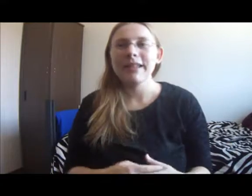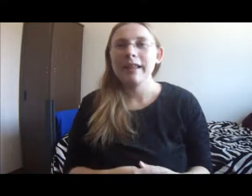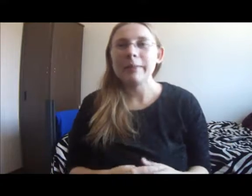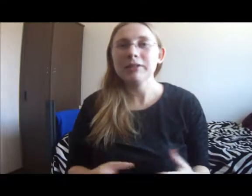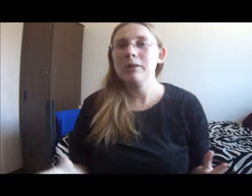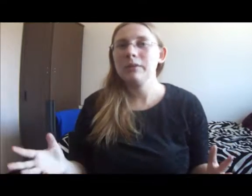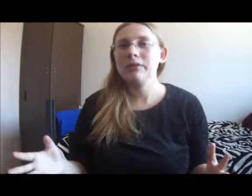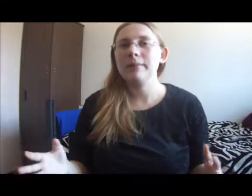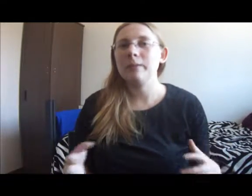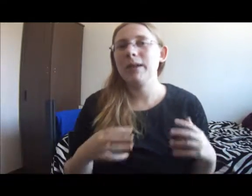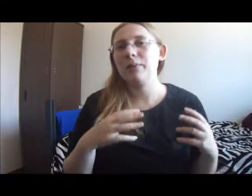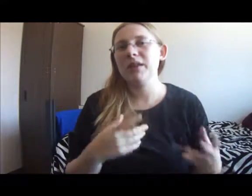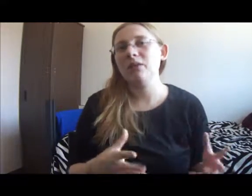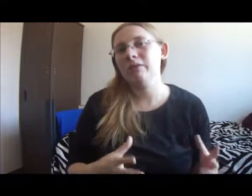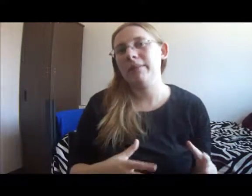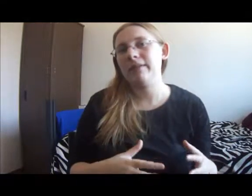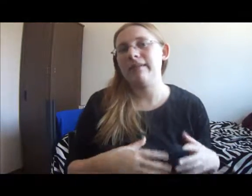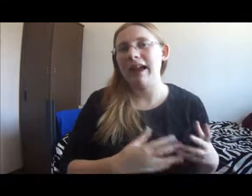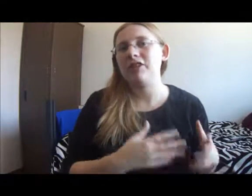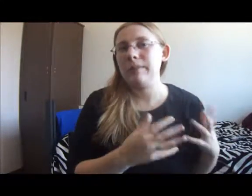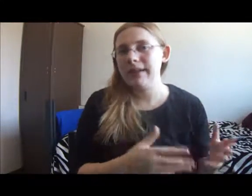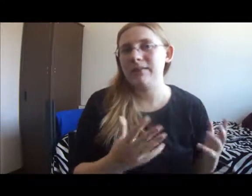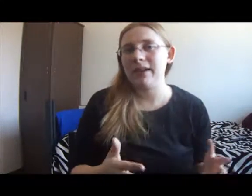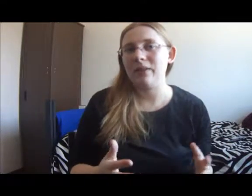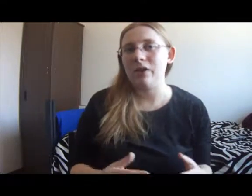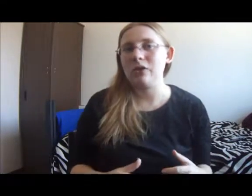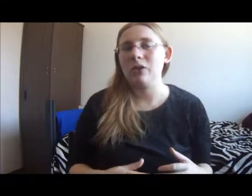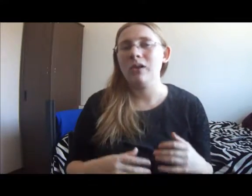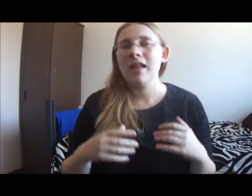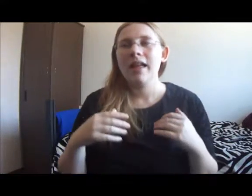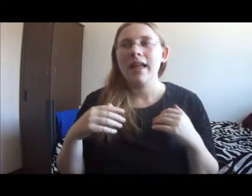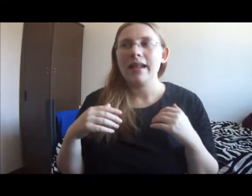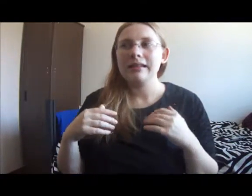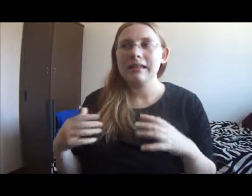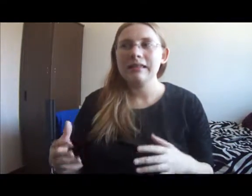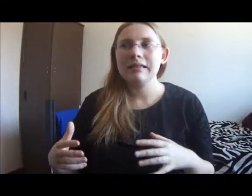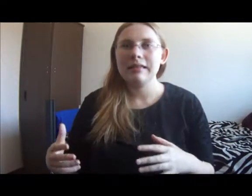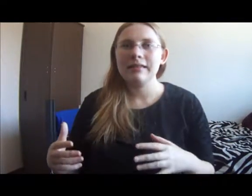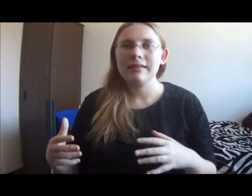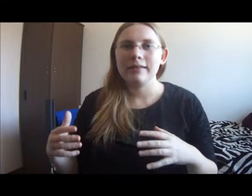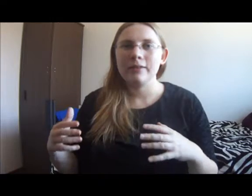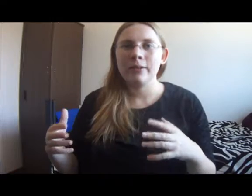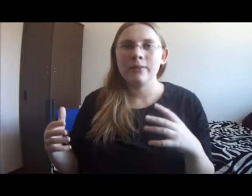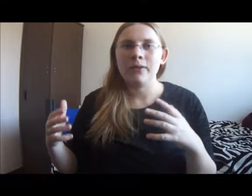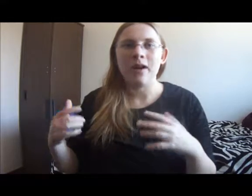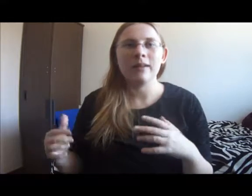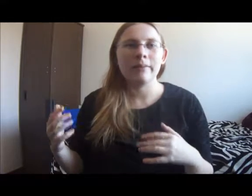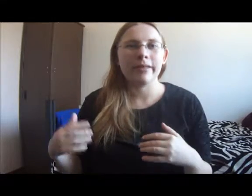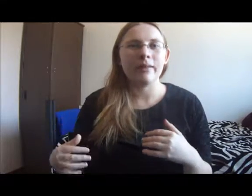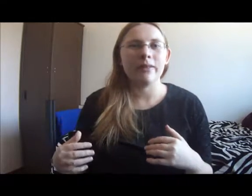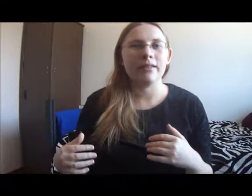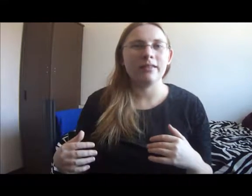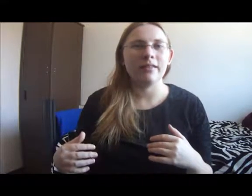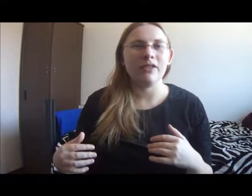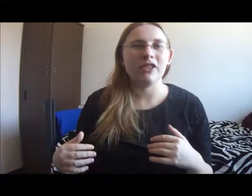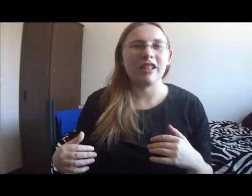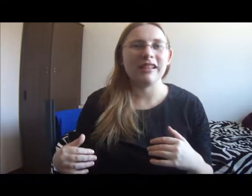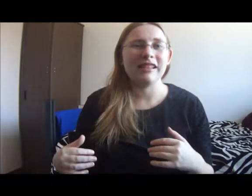Especially with Remus. Because we know Remus is actually being very logical. And he has sort of talked himself into this logical idea